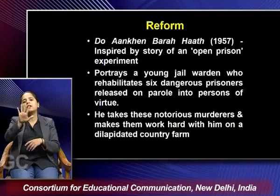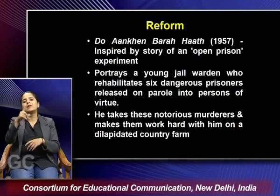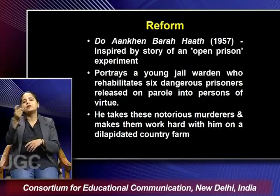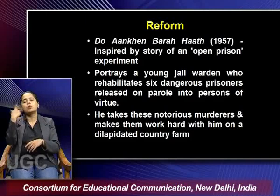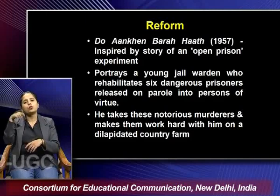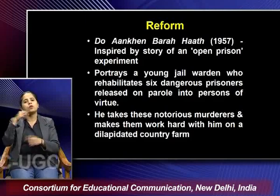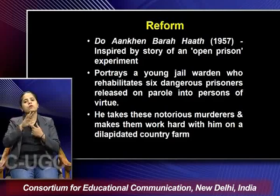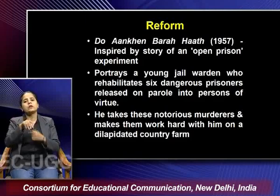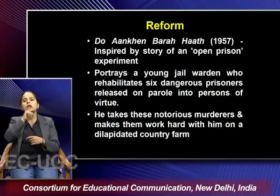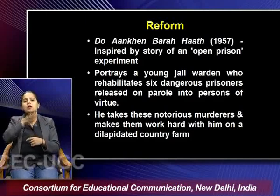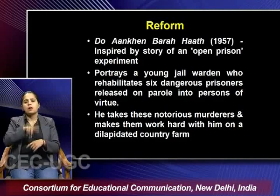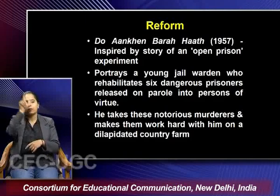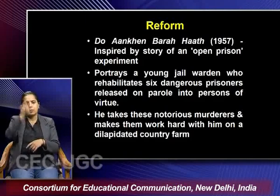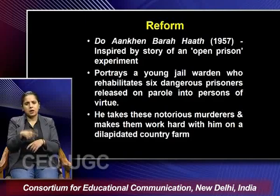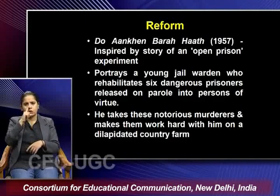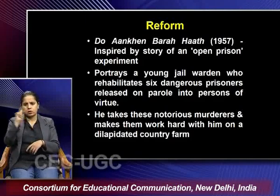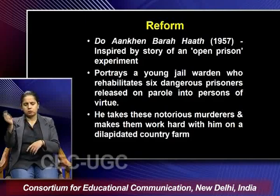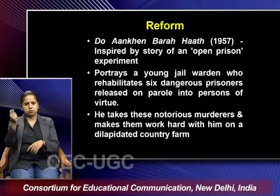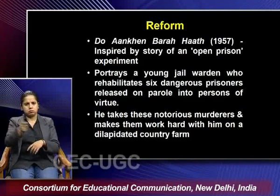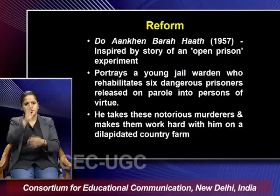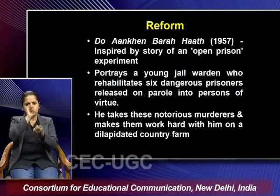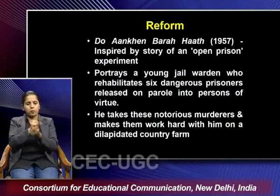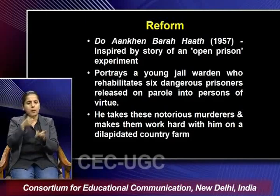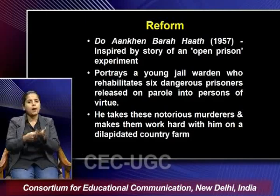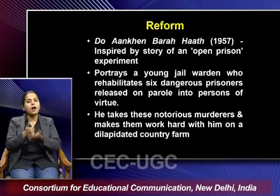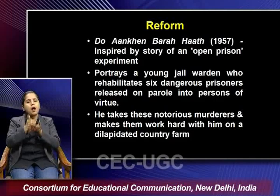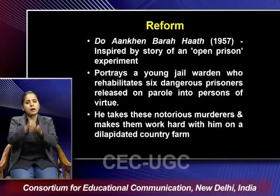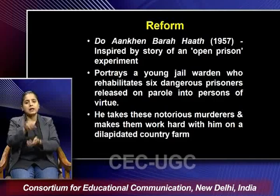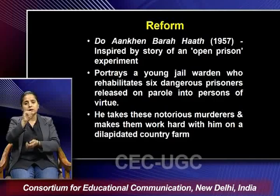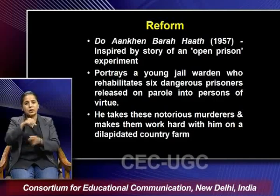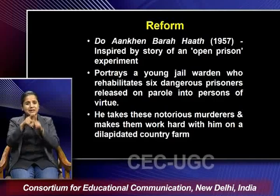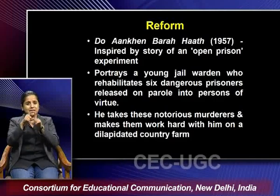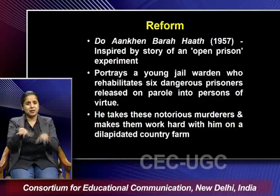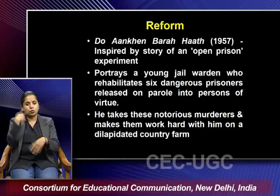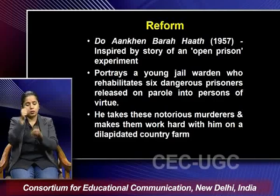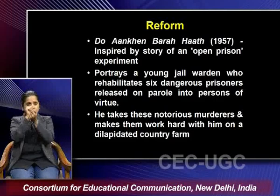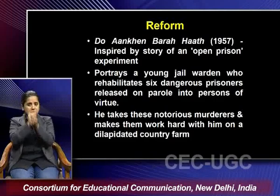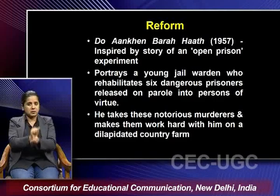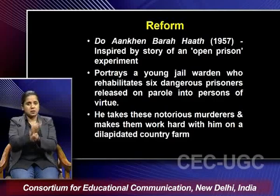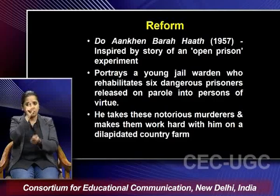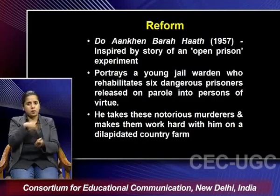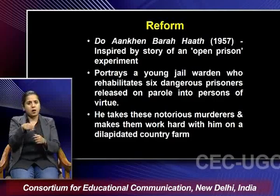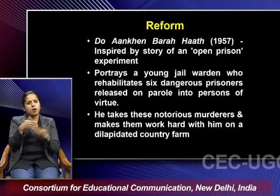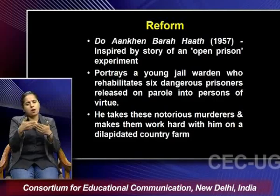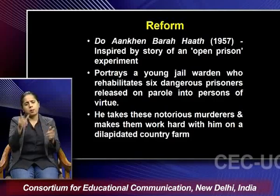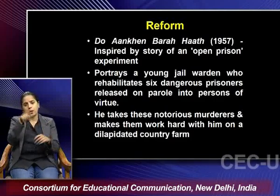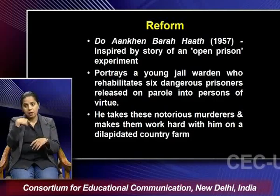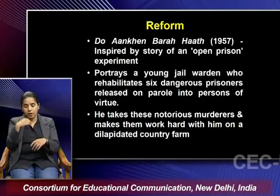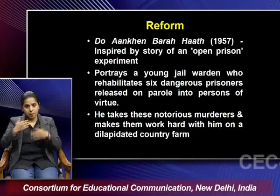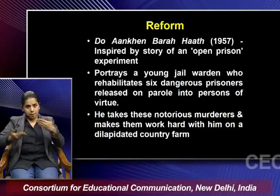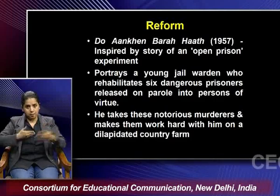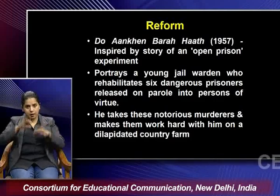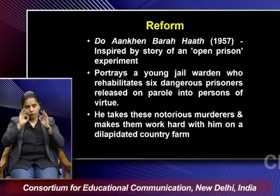portrays a young jail warden who rehabilitates the six dangerous prisoners which are released on parole into